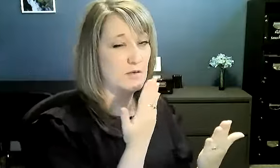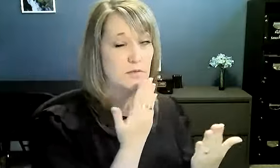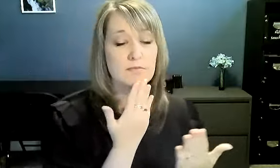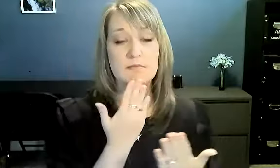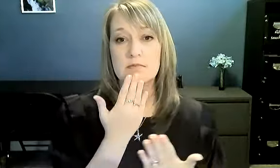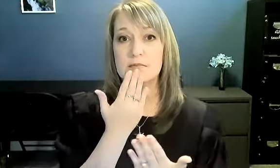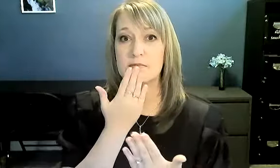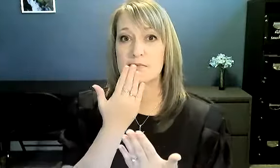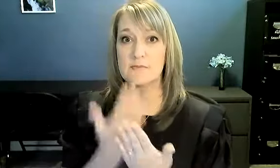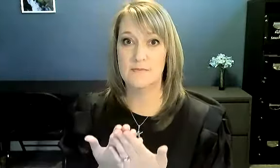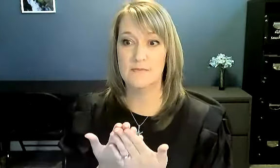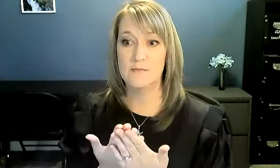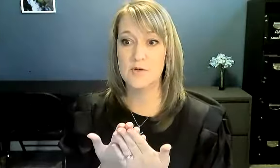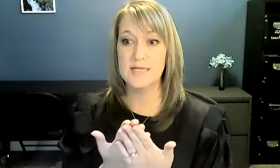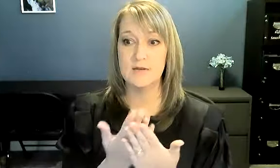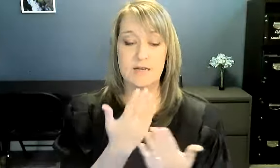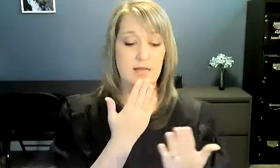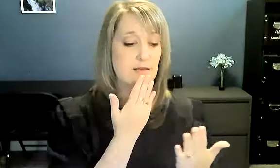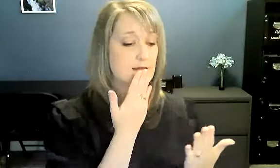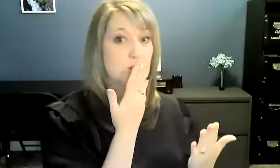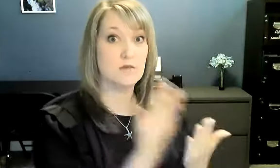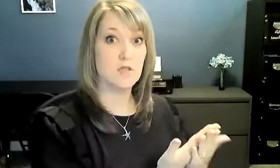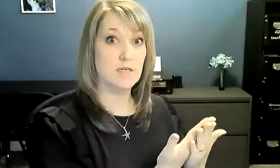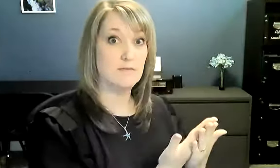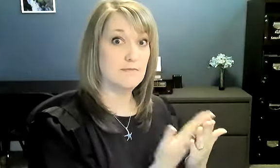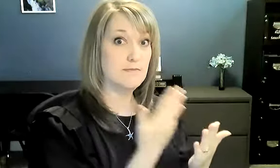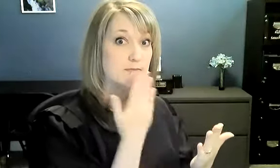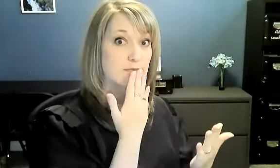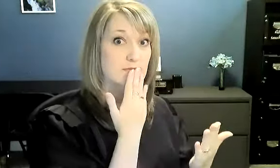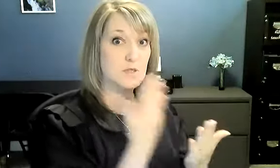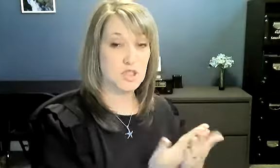bring it down and hit the next one. Good. Good.